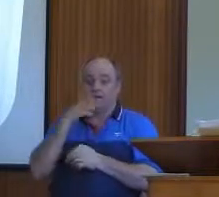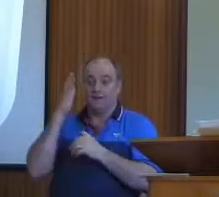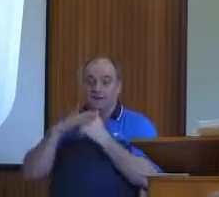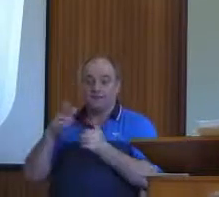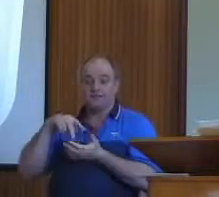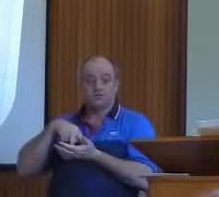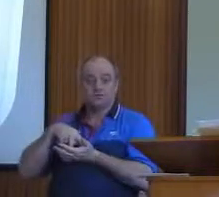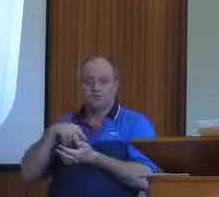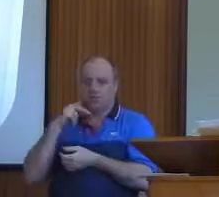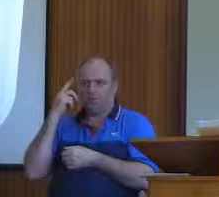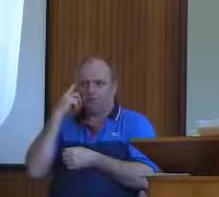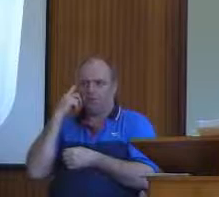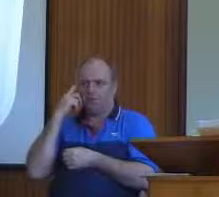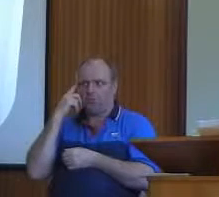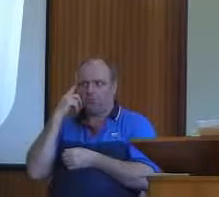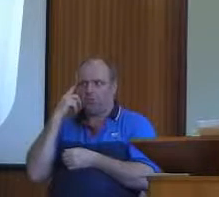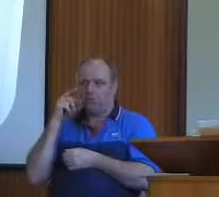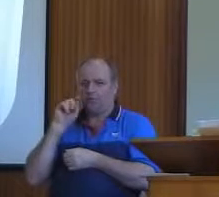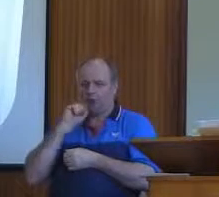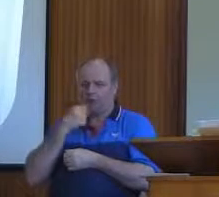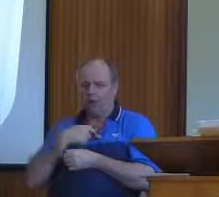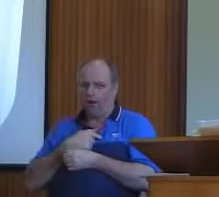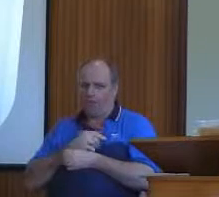I want to get a look at her for a little while longer.